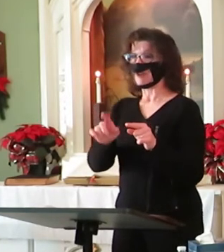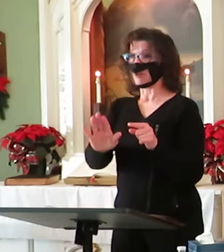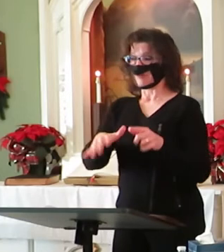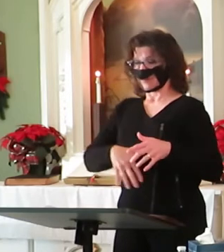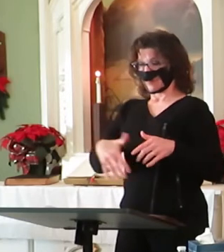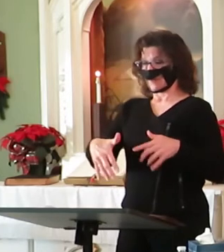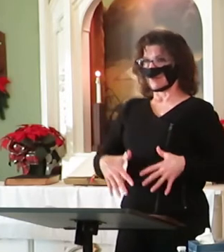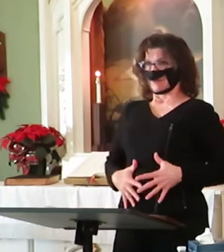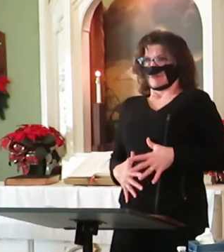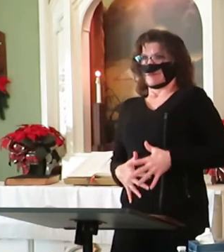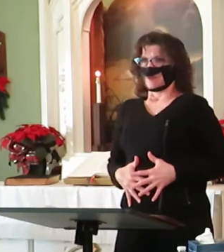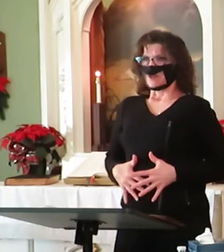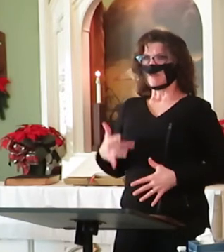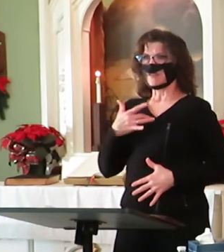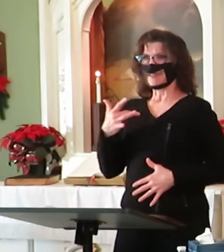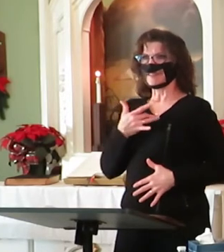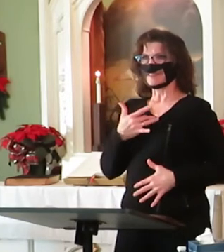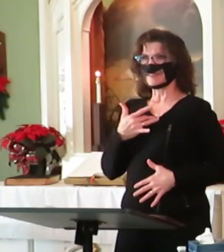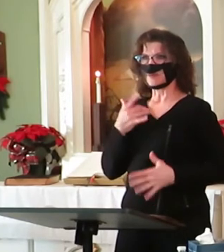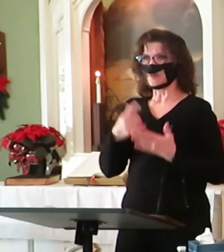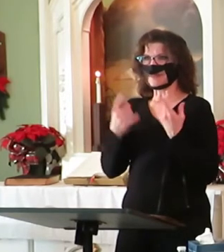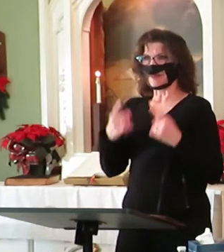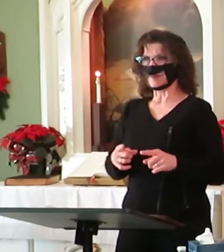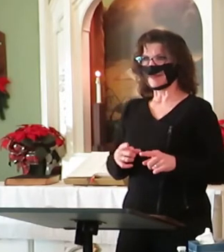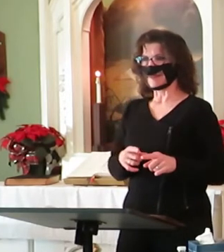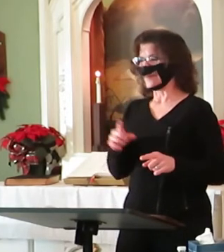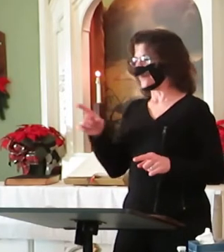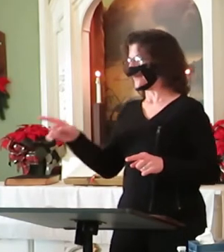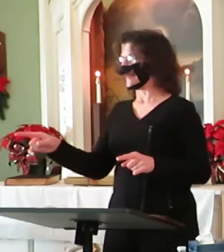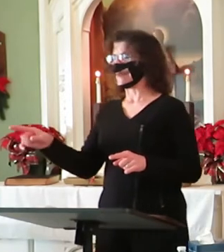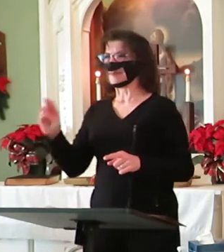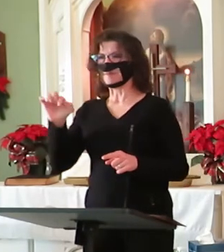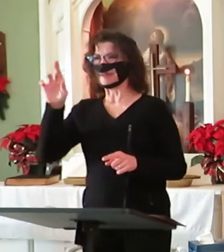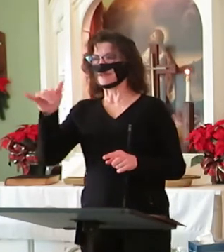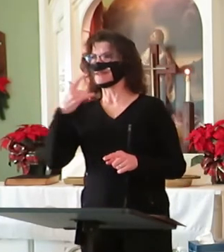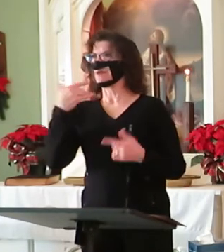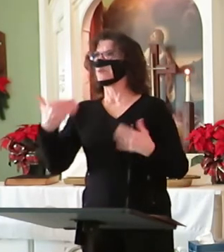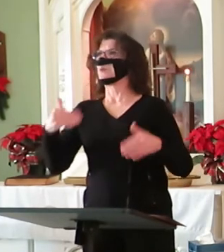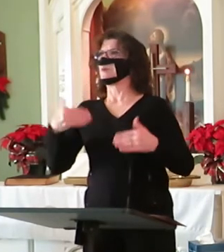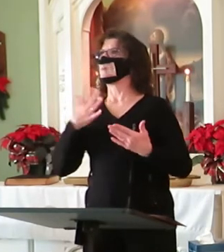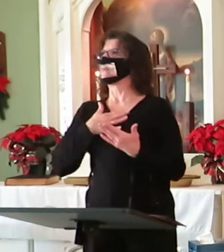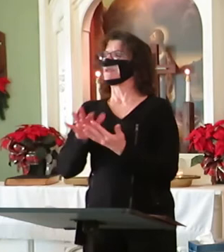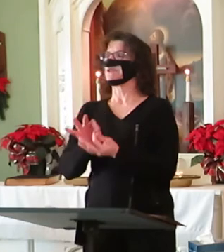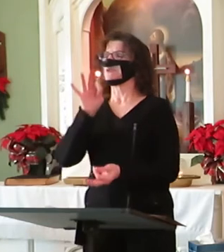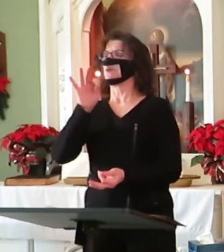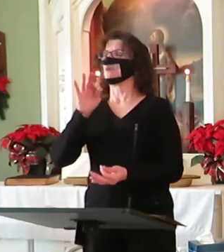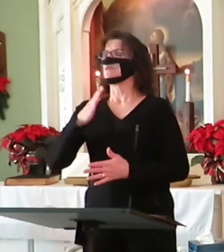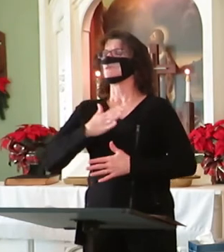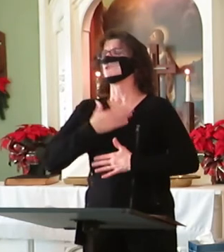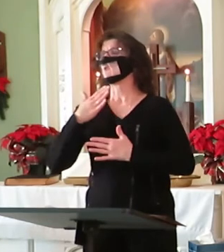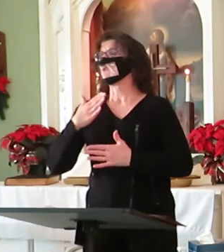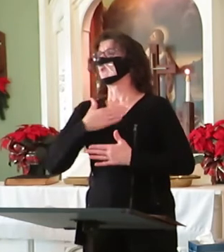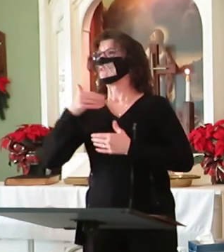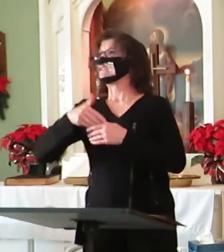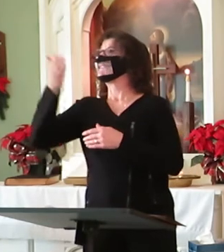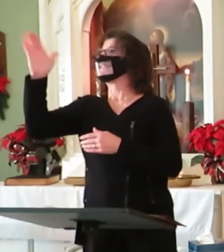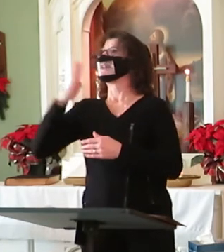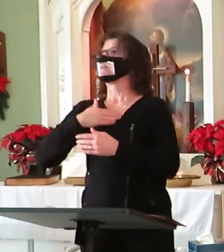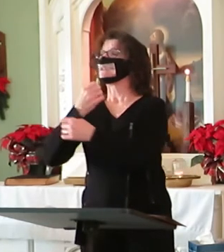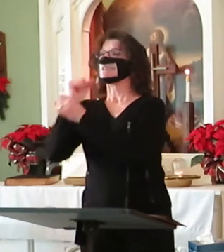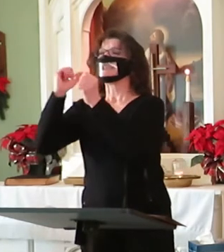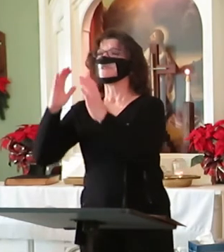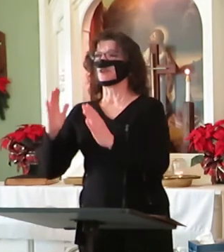beautiful magnifica, My soul magnifies the Lord, and my spirit has rejoiced in God my Savior.